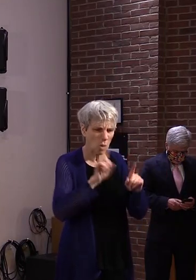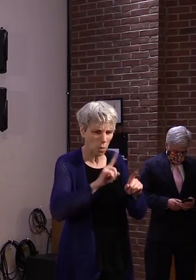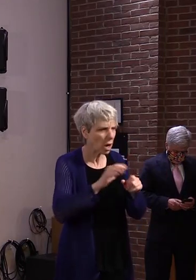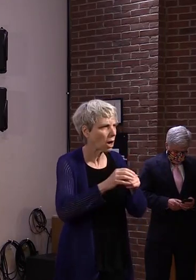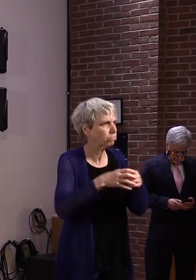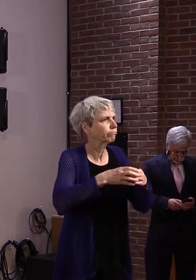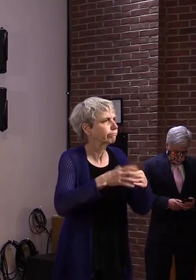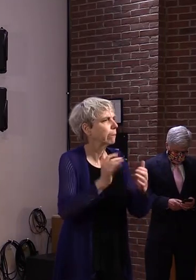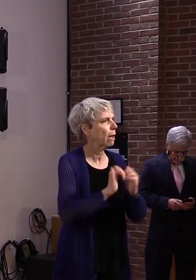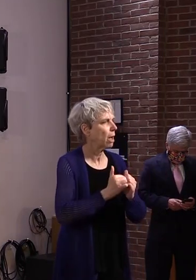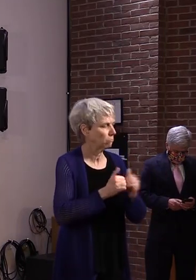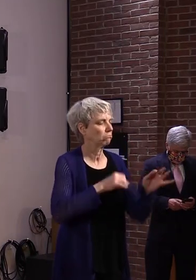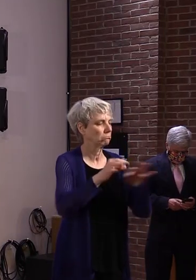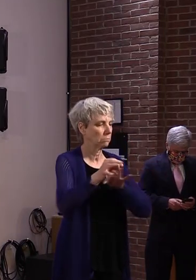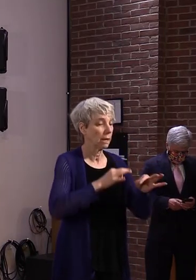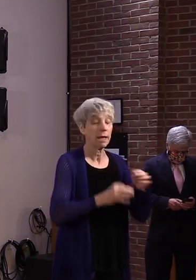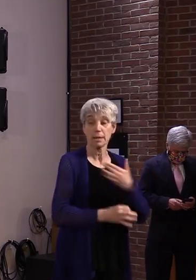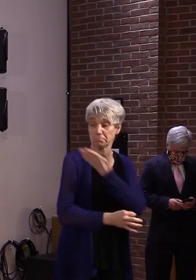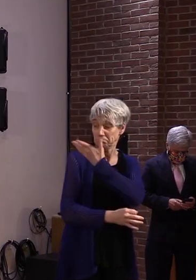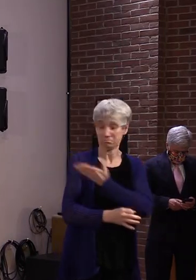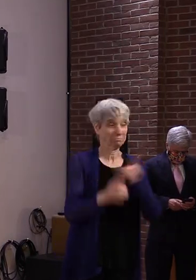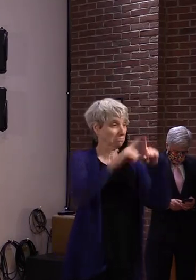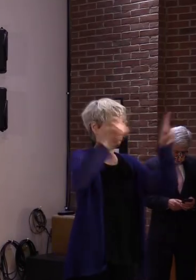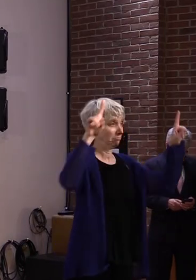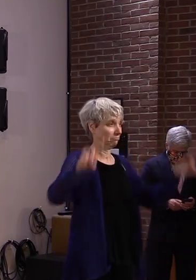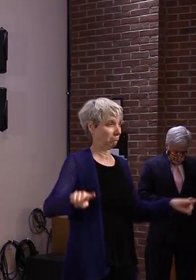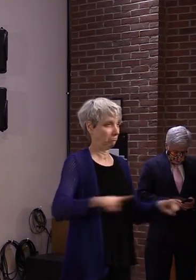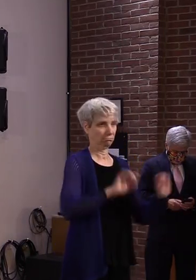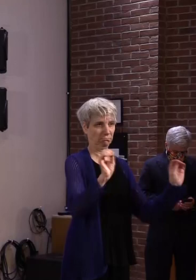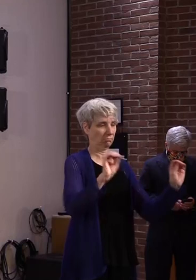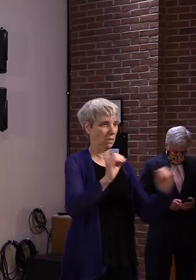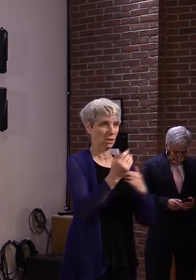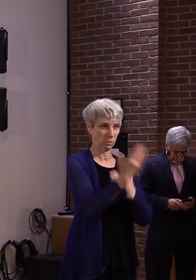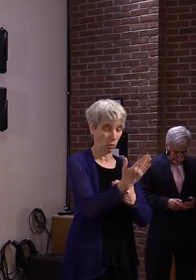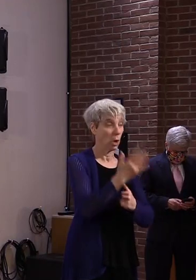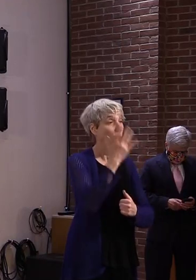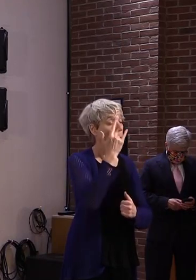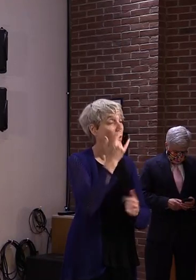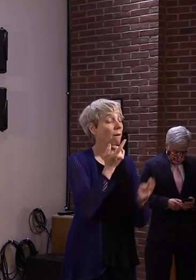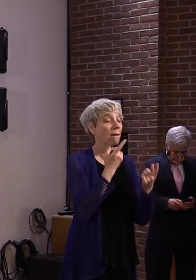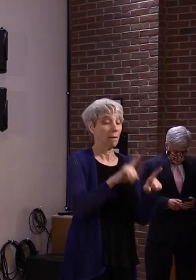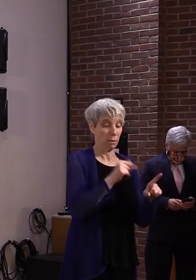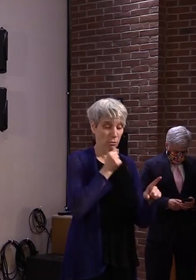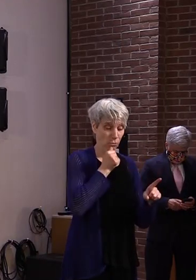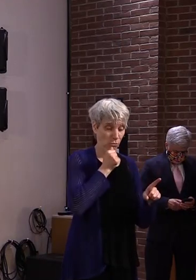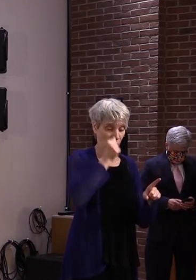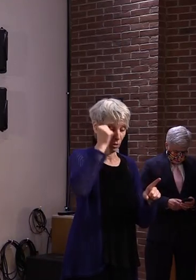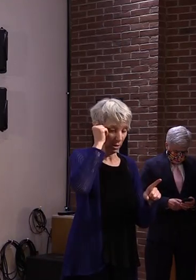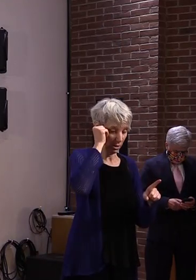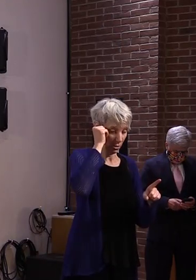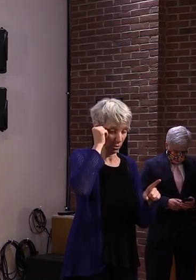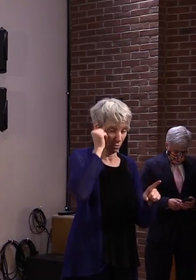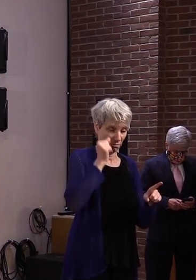I did not bring my screen this morning because two days ago, since we last met,